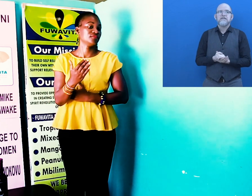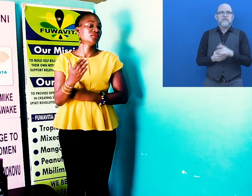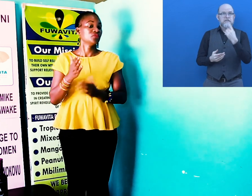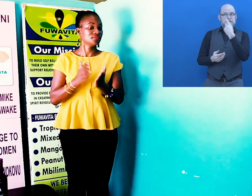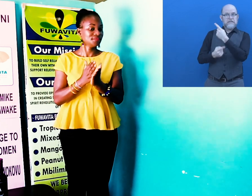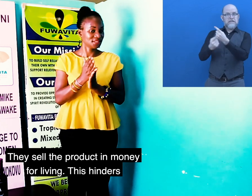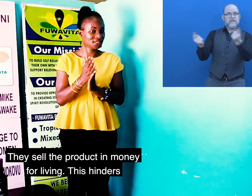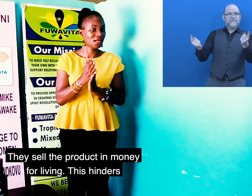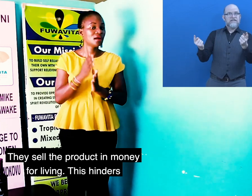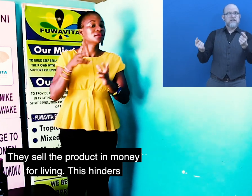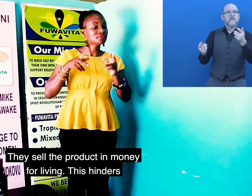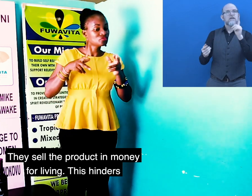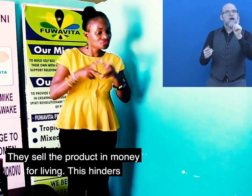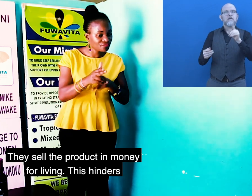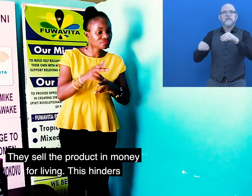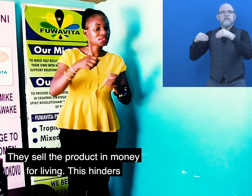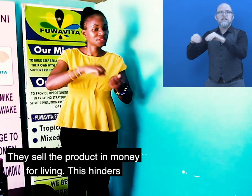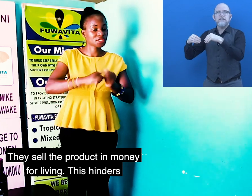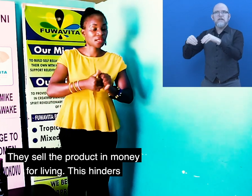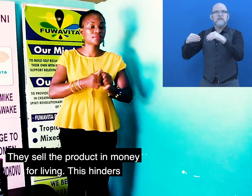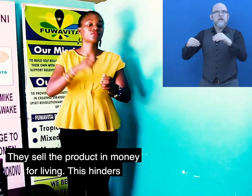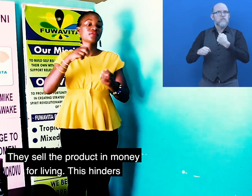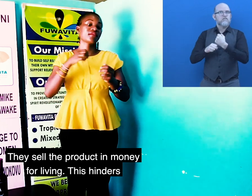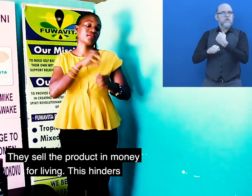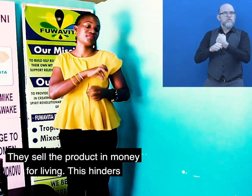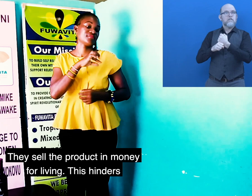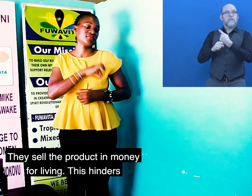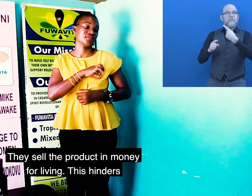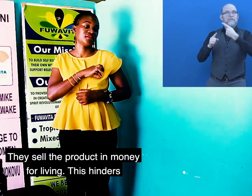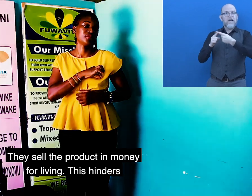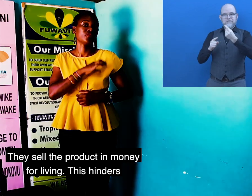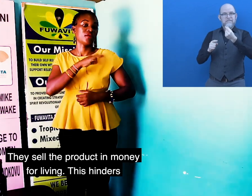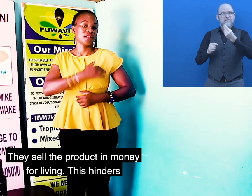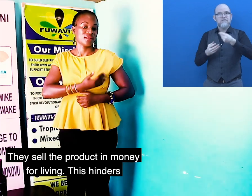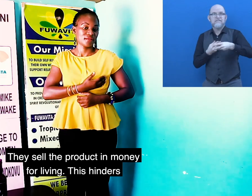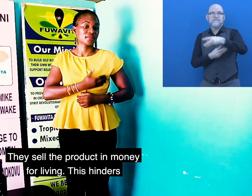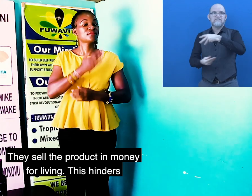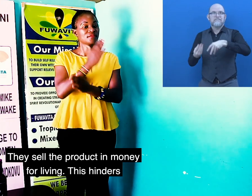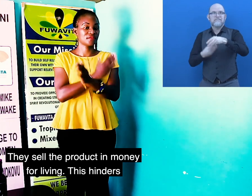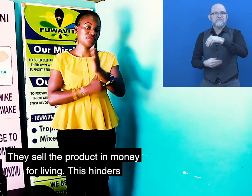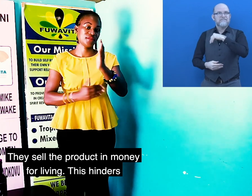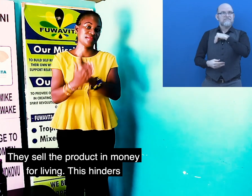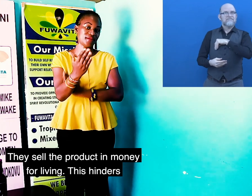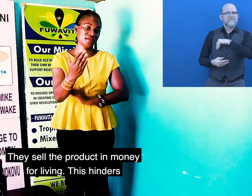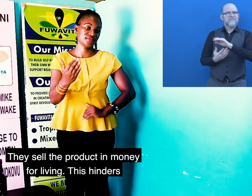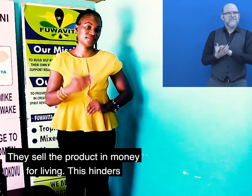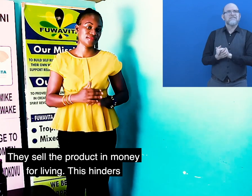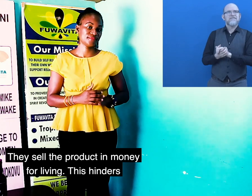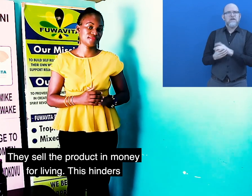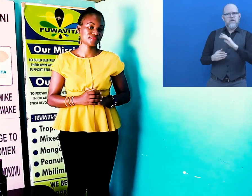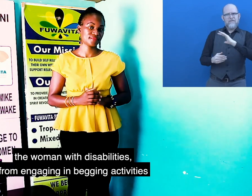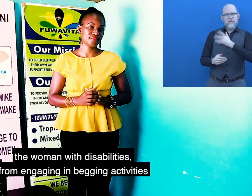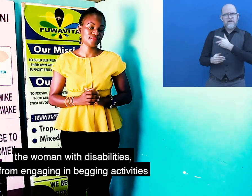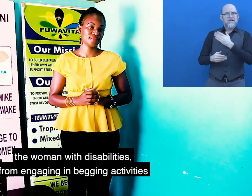the product in money for living. This